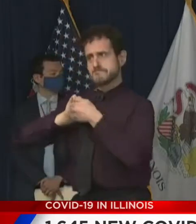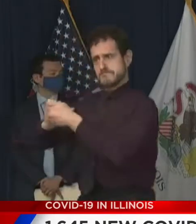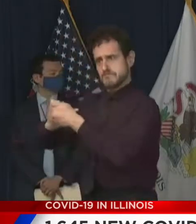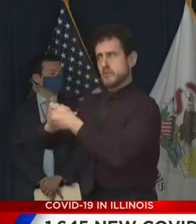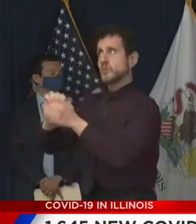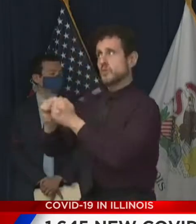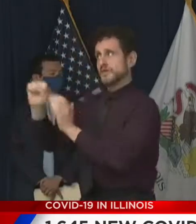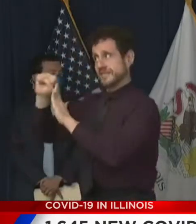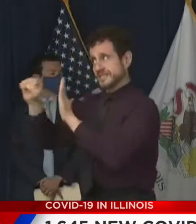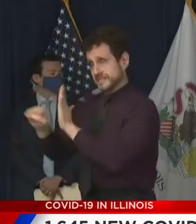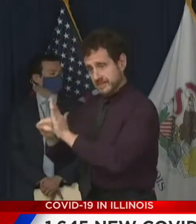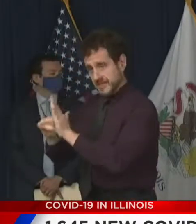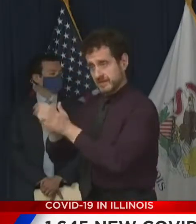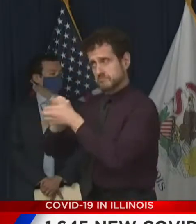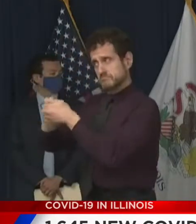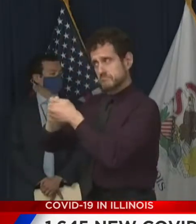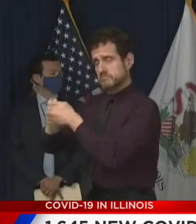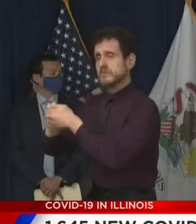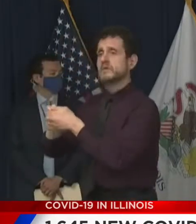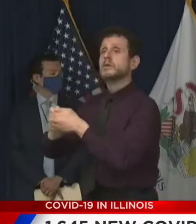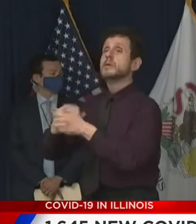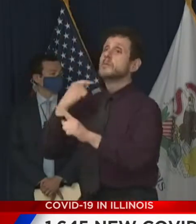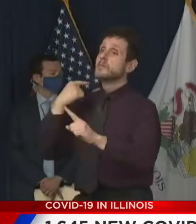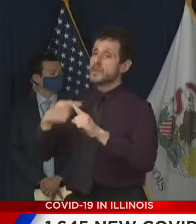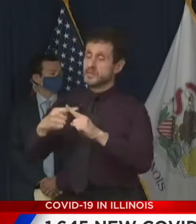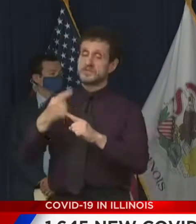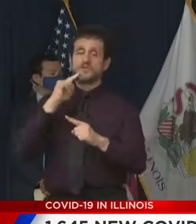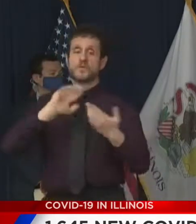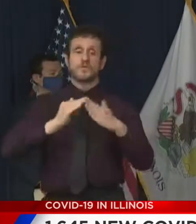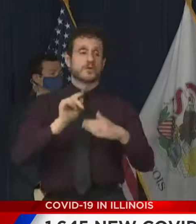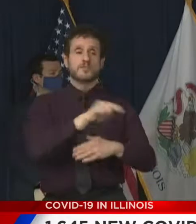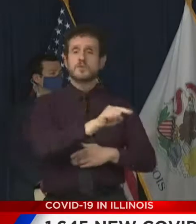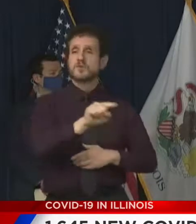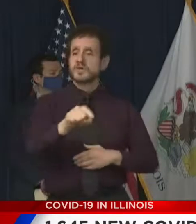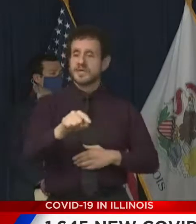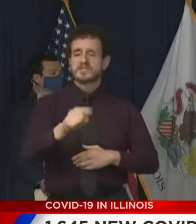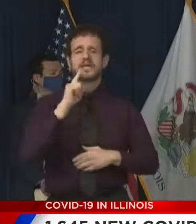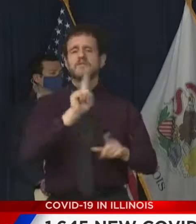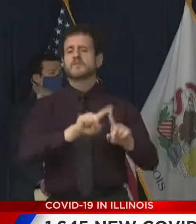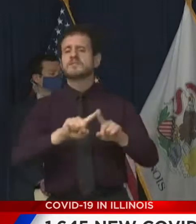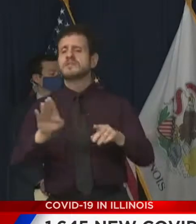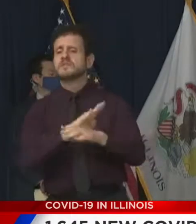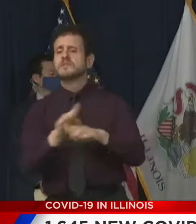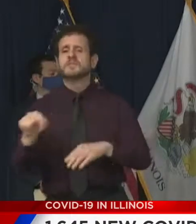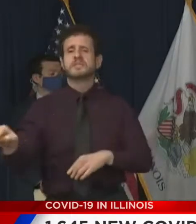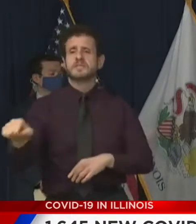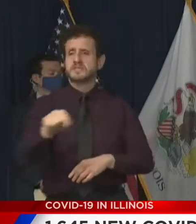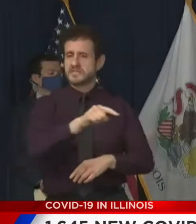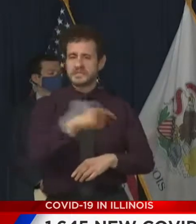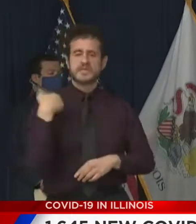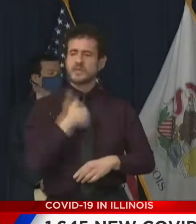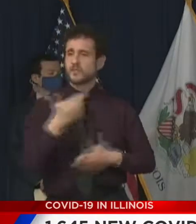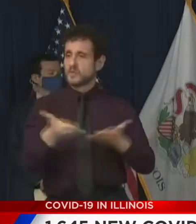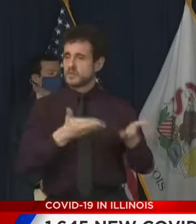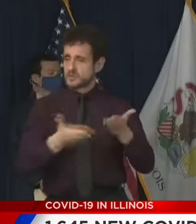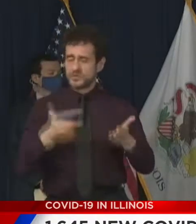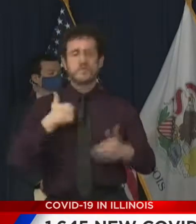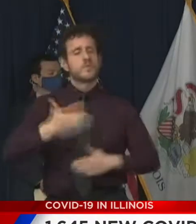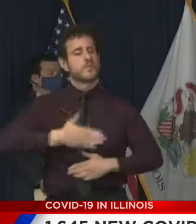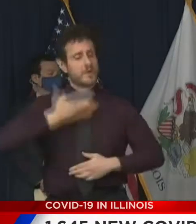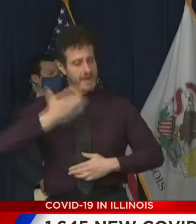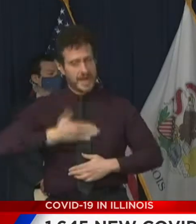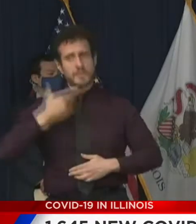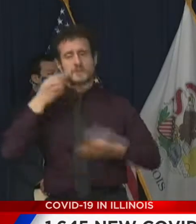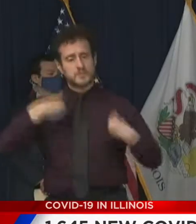state, but for the communities and the businesses that we serve. And we want